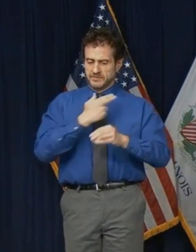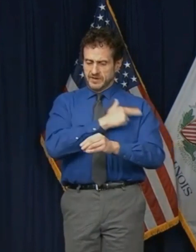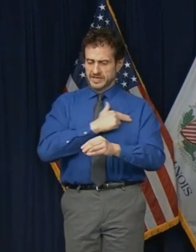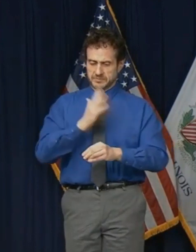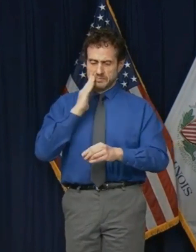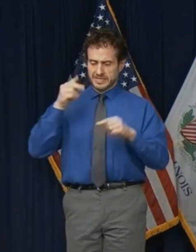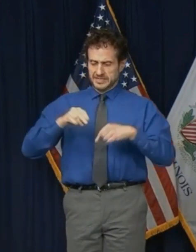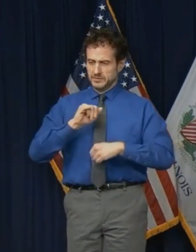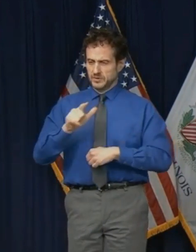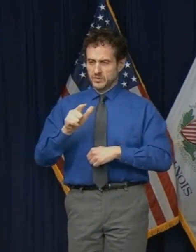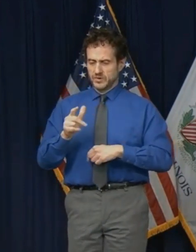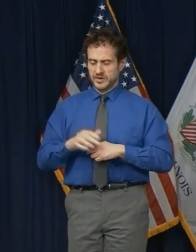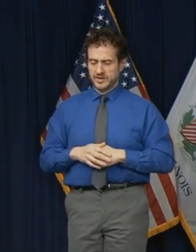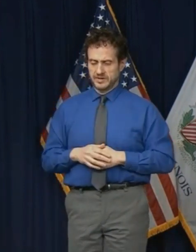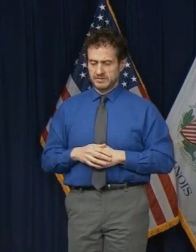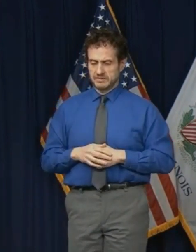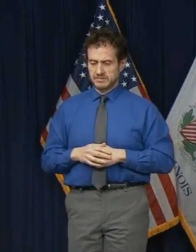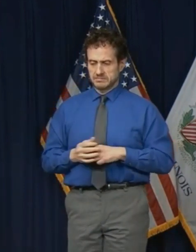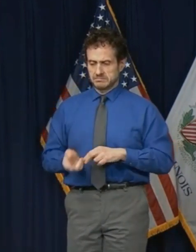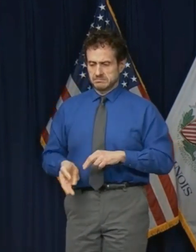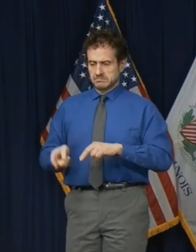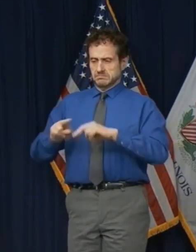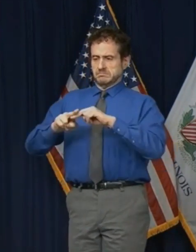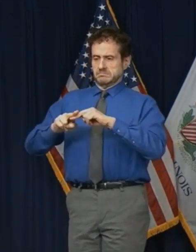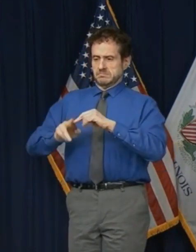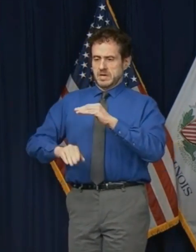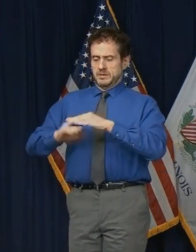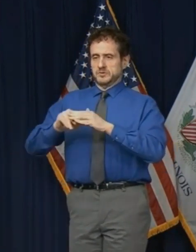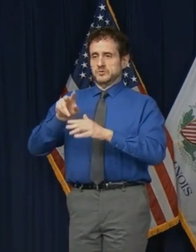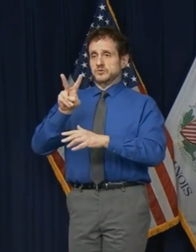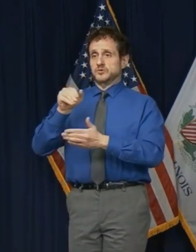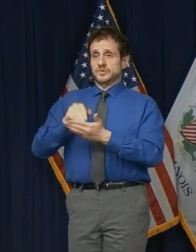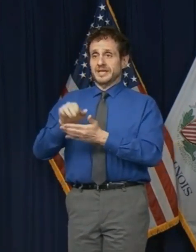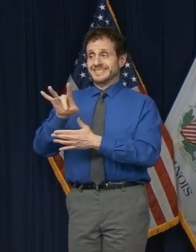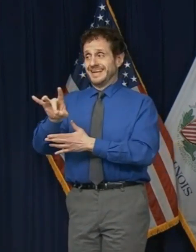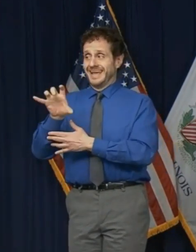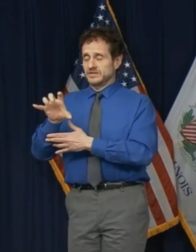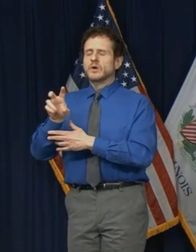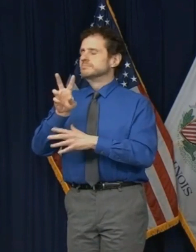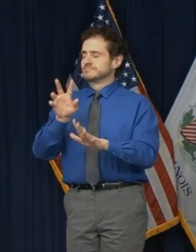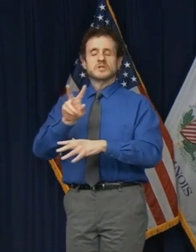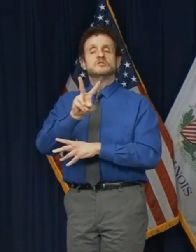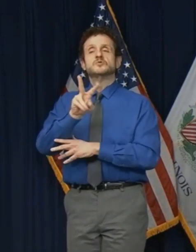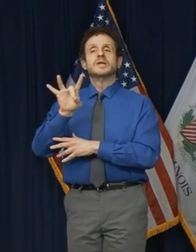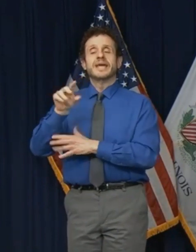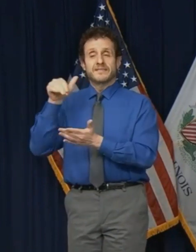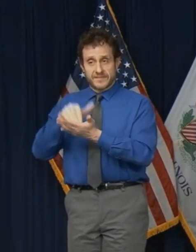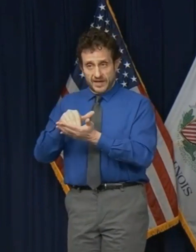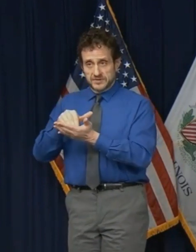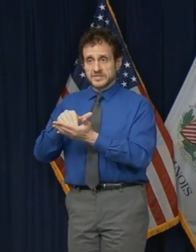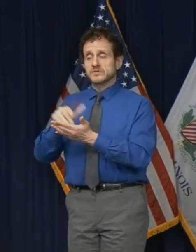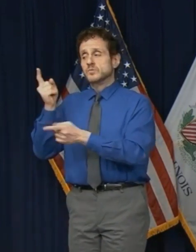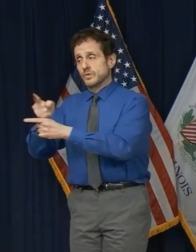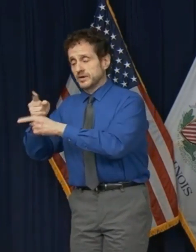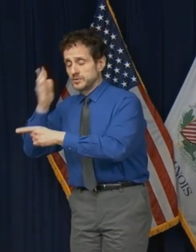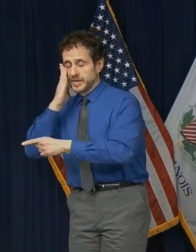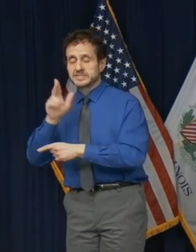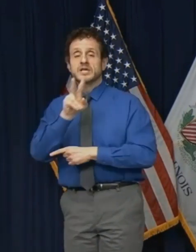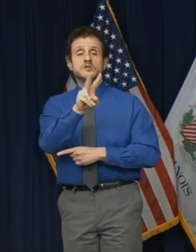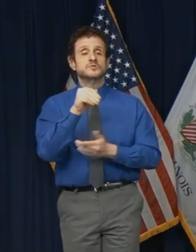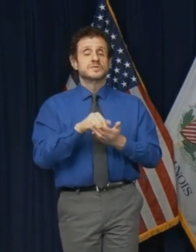to about 28,000 non-ICU beds and 2,680